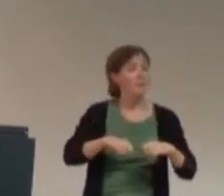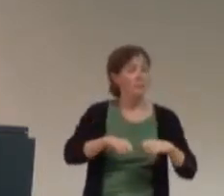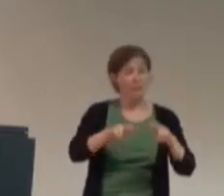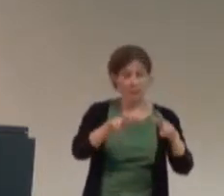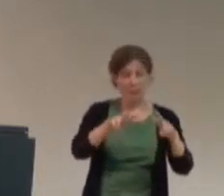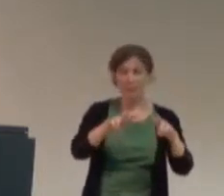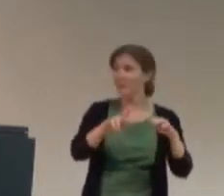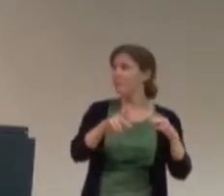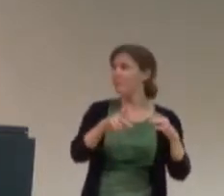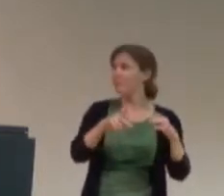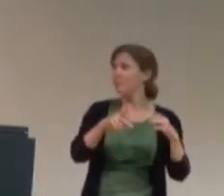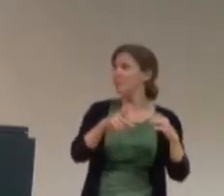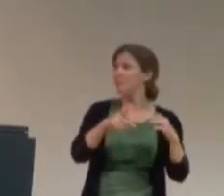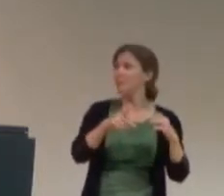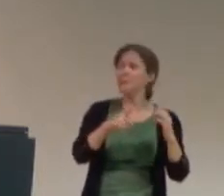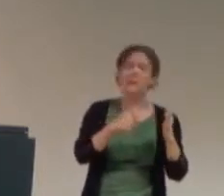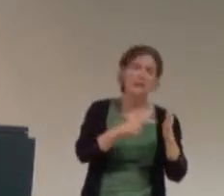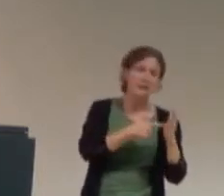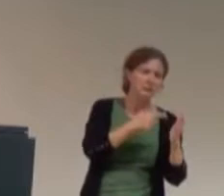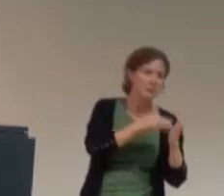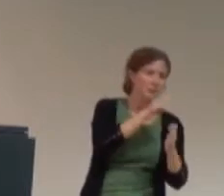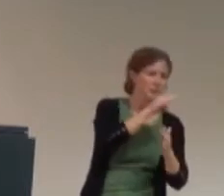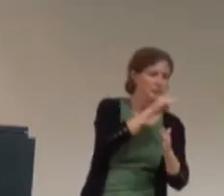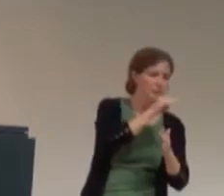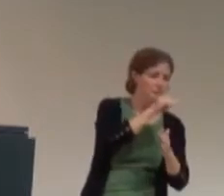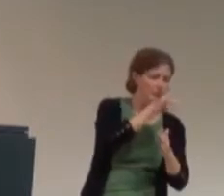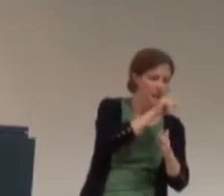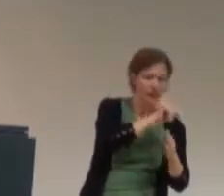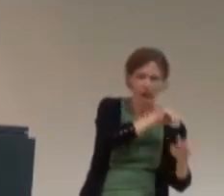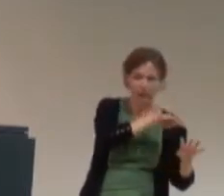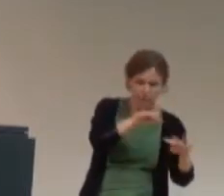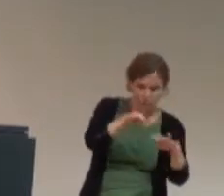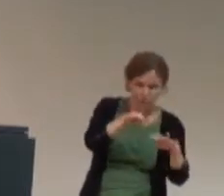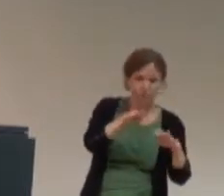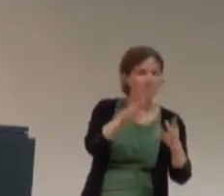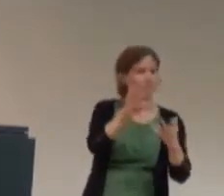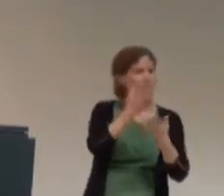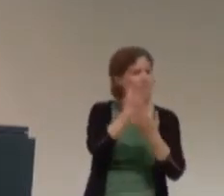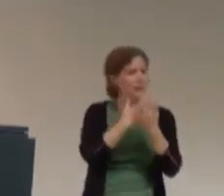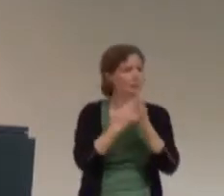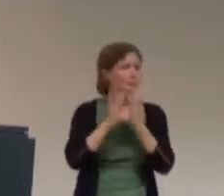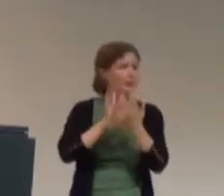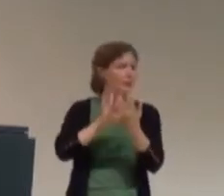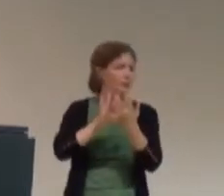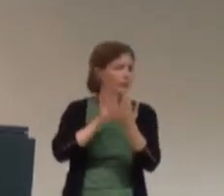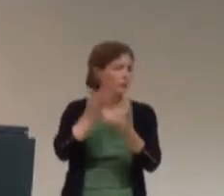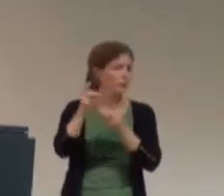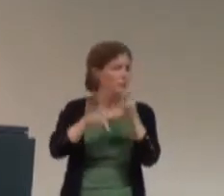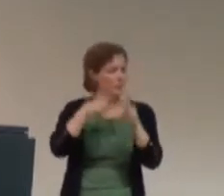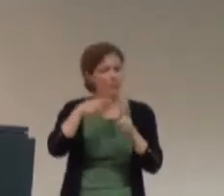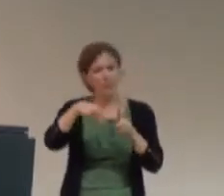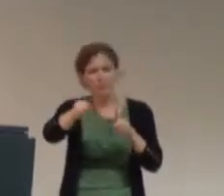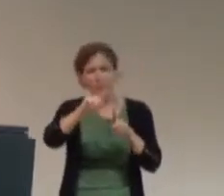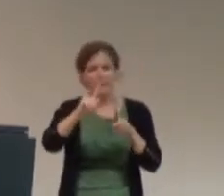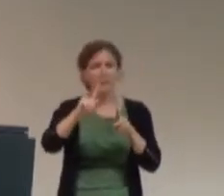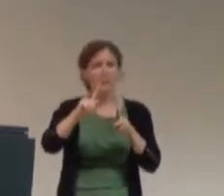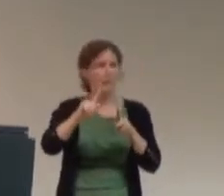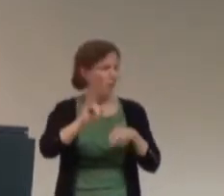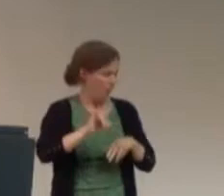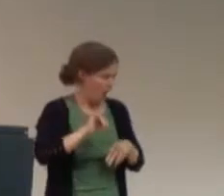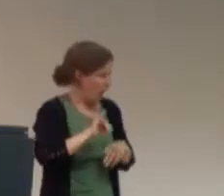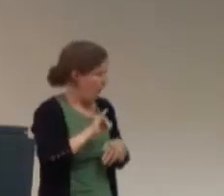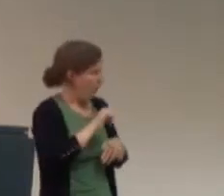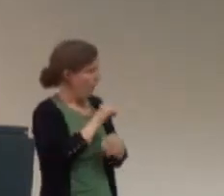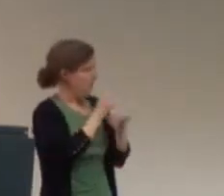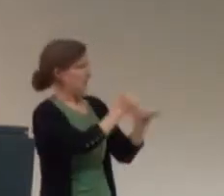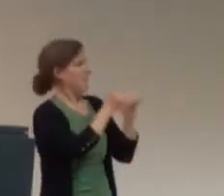occasional media attention and interaction from, uh, people who were finding themselves in